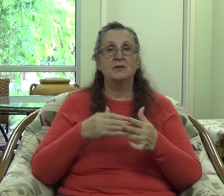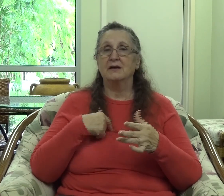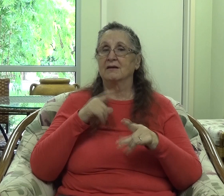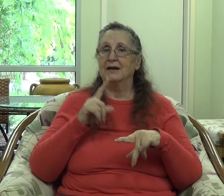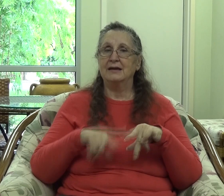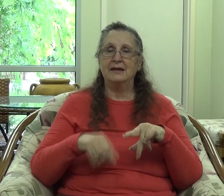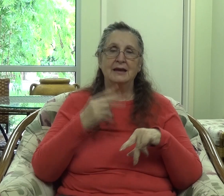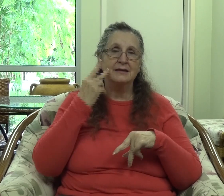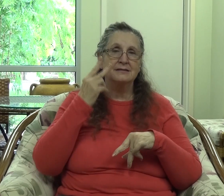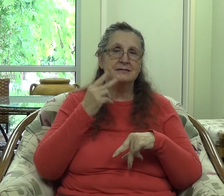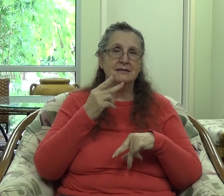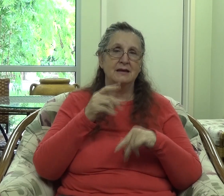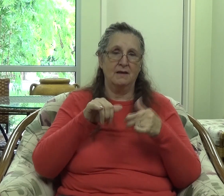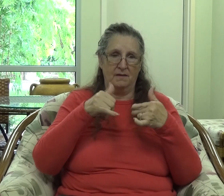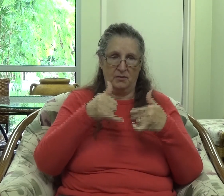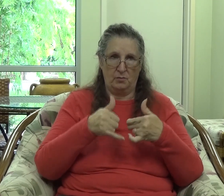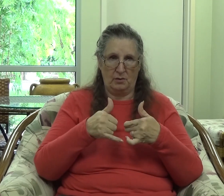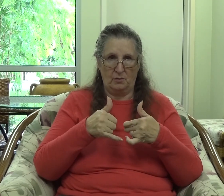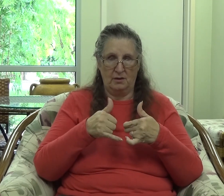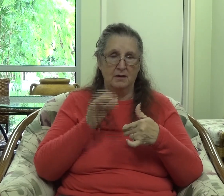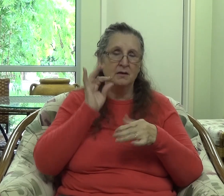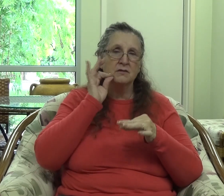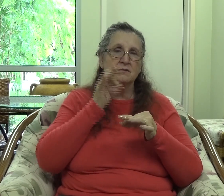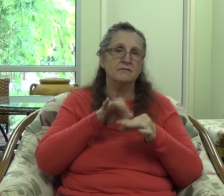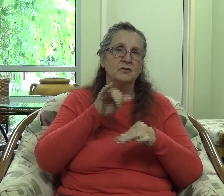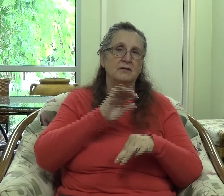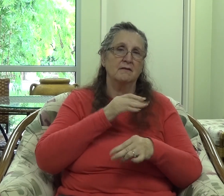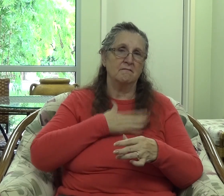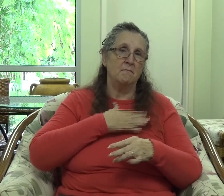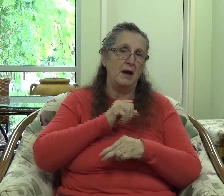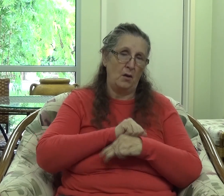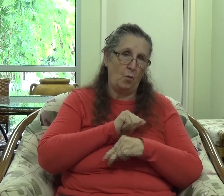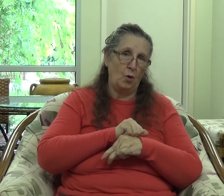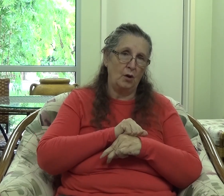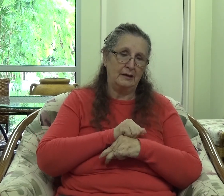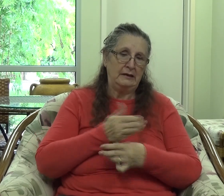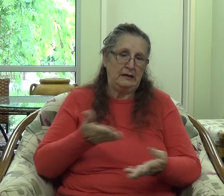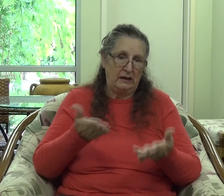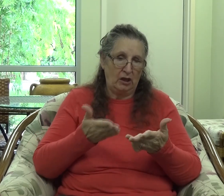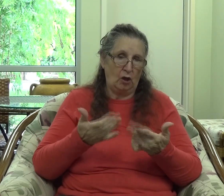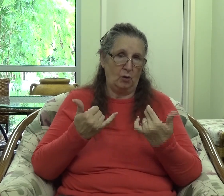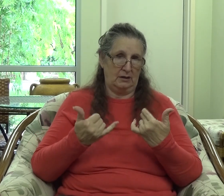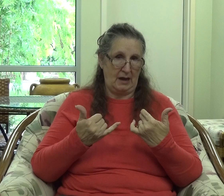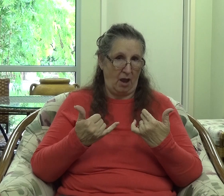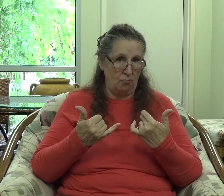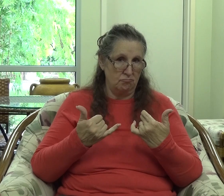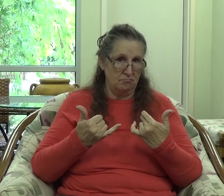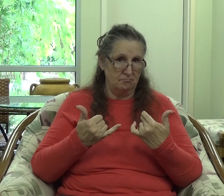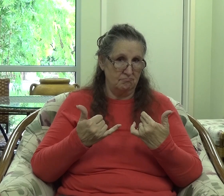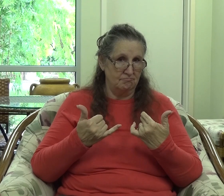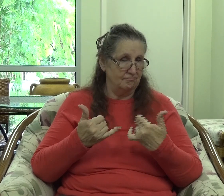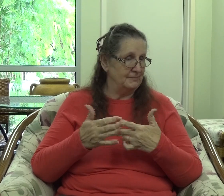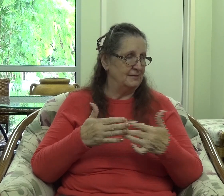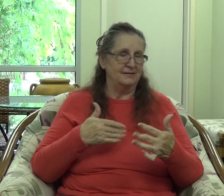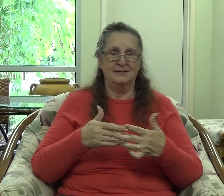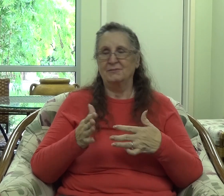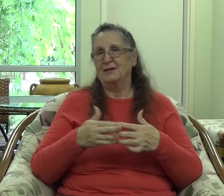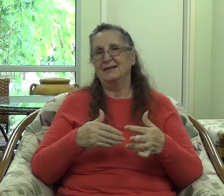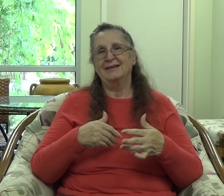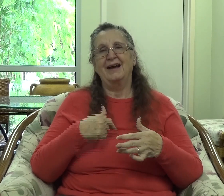reward or the fruit of that labor right here and right now, that I can be confident